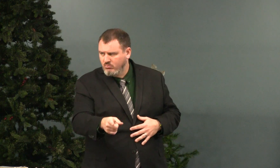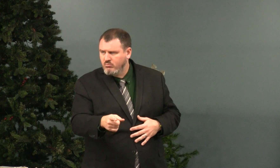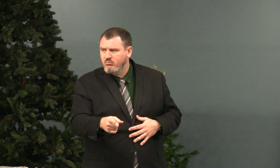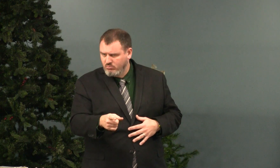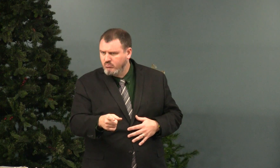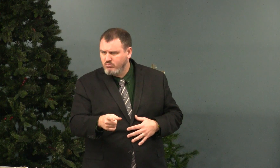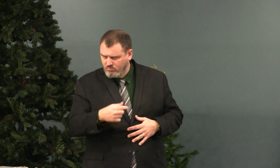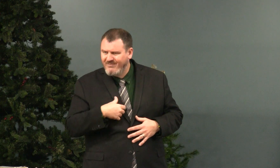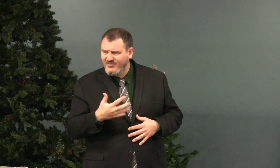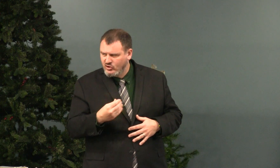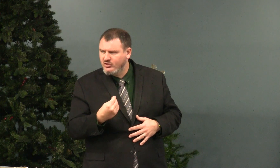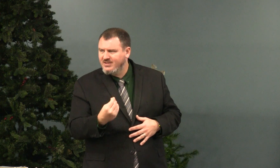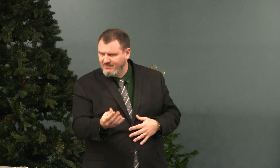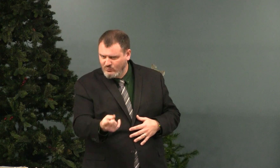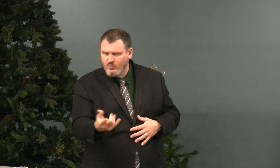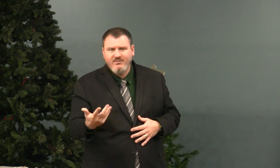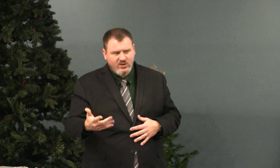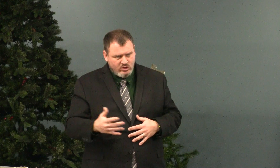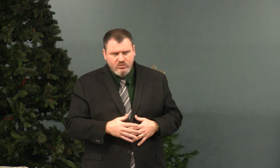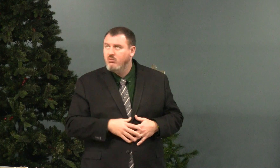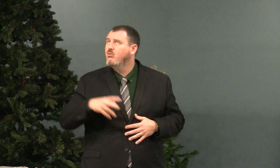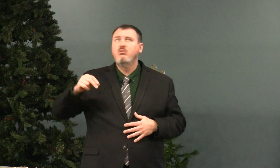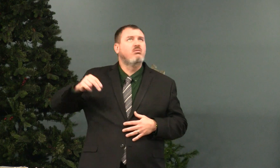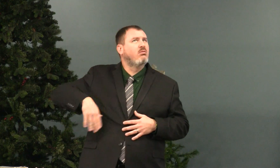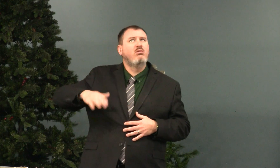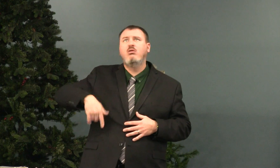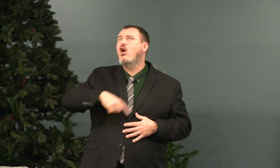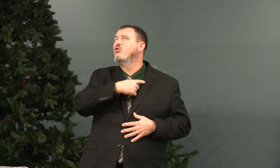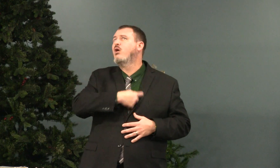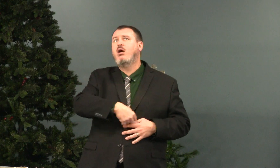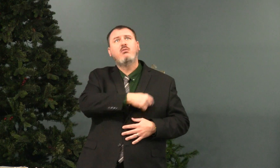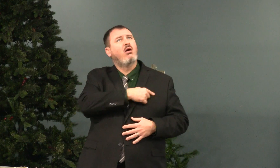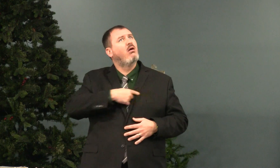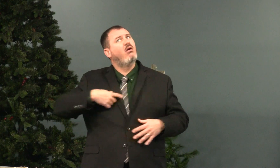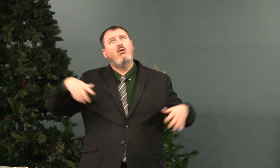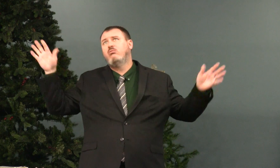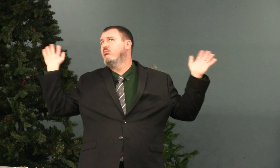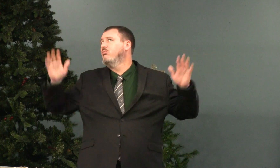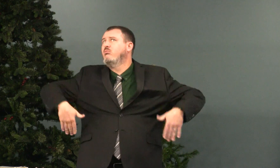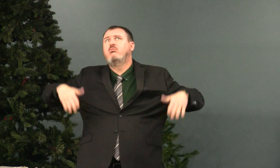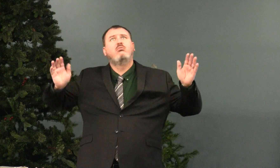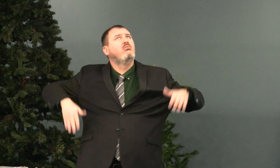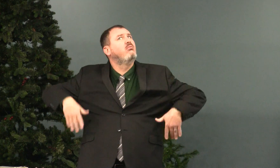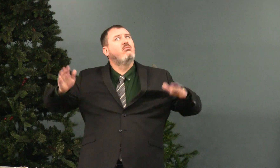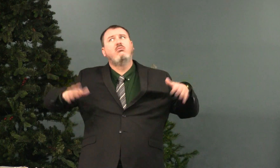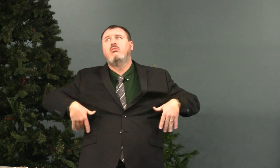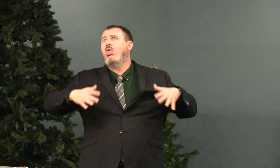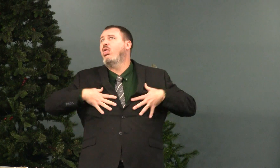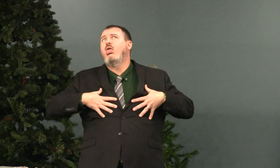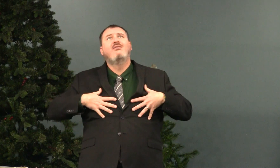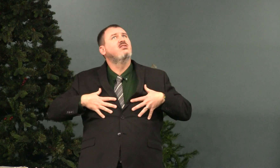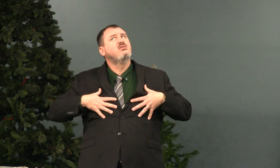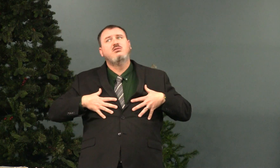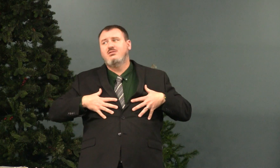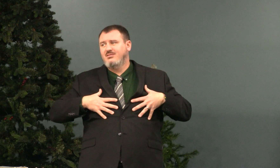Yes, I did. I gave you one. No, no. Cross my heart. You didn't give me one.